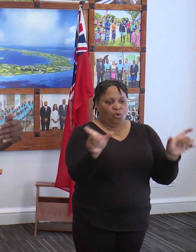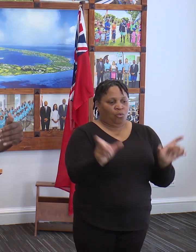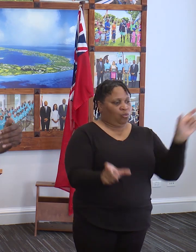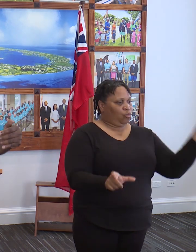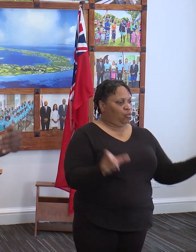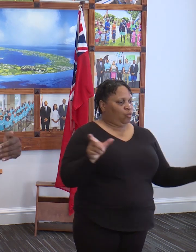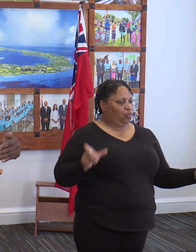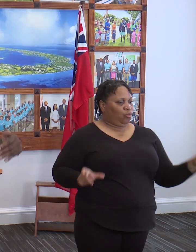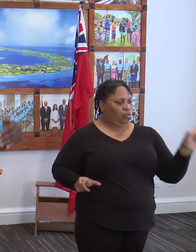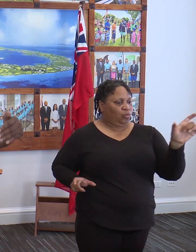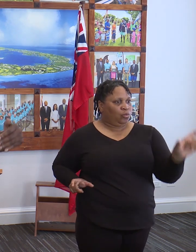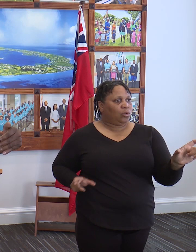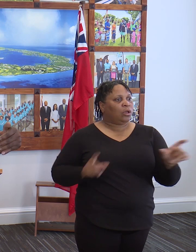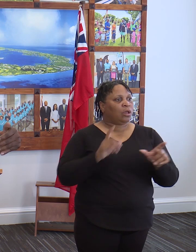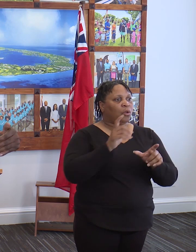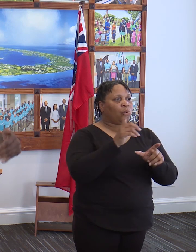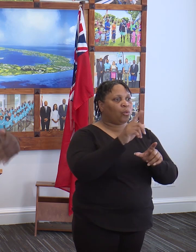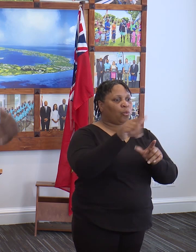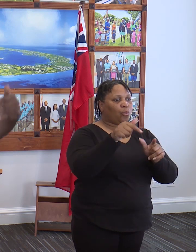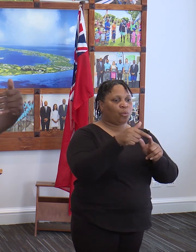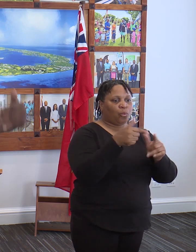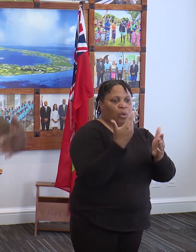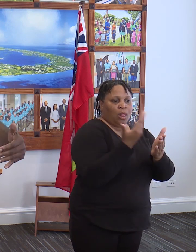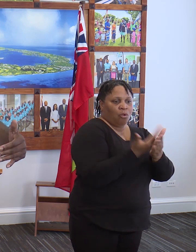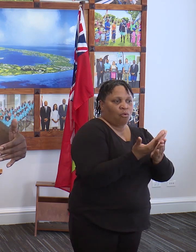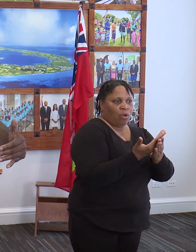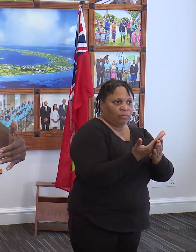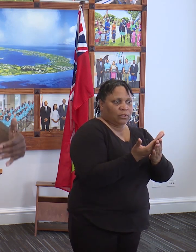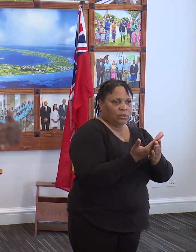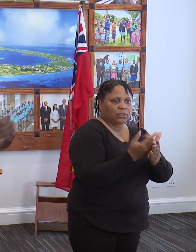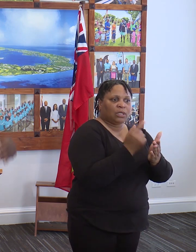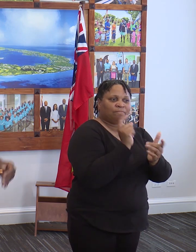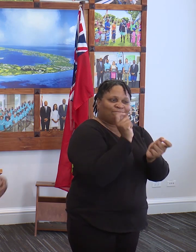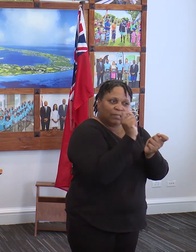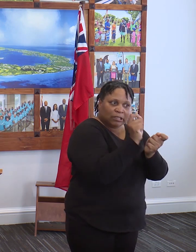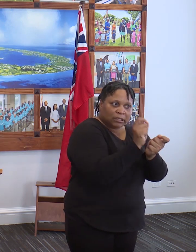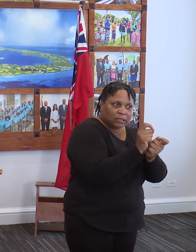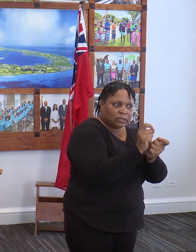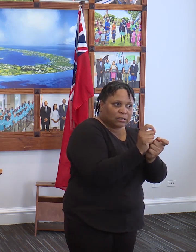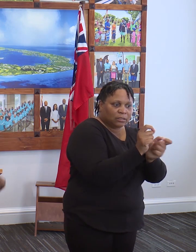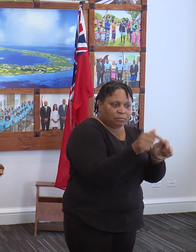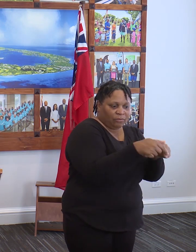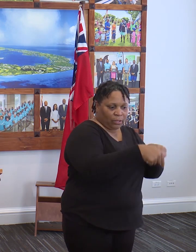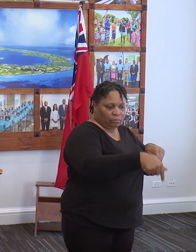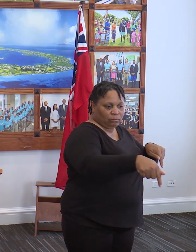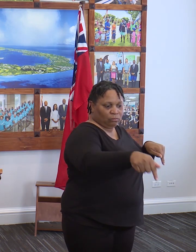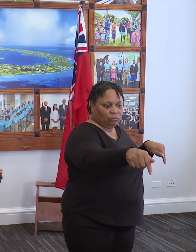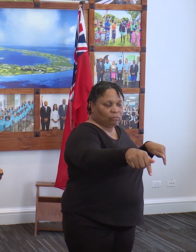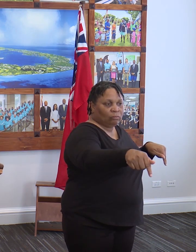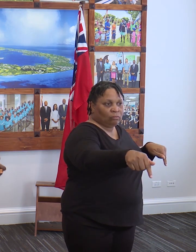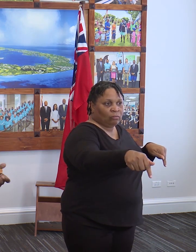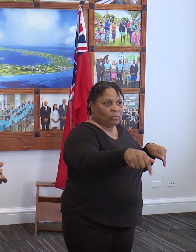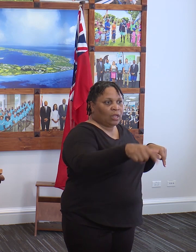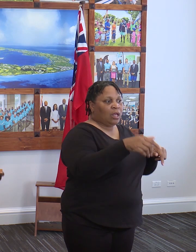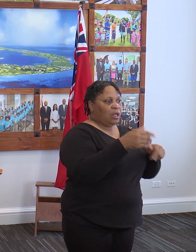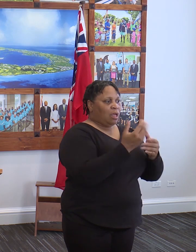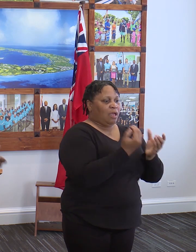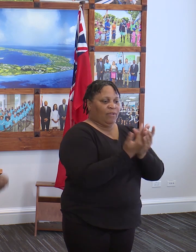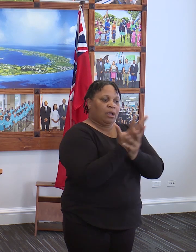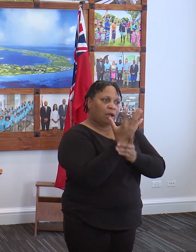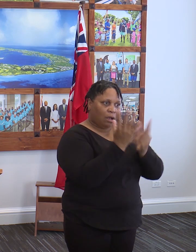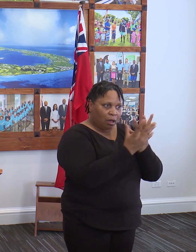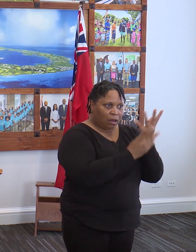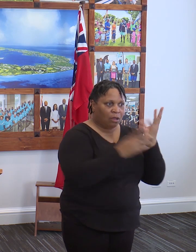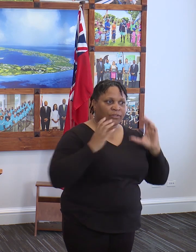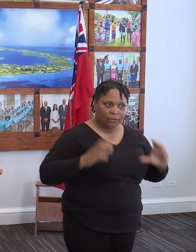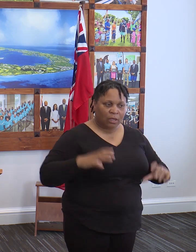putting when the arrivals come to make sure that there is a specific distance behind the customs officers having gloves and